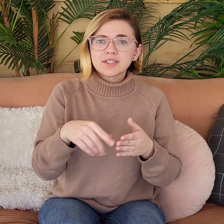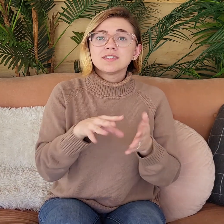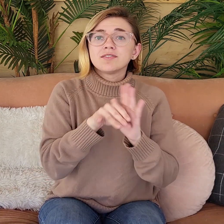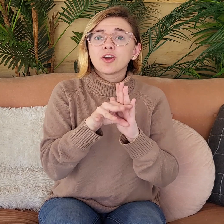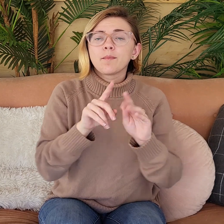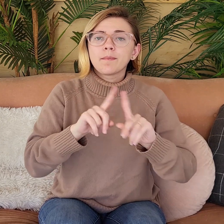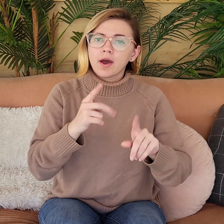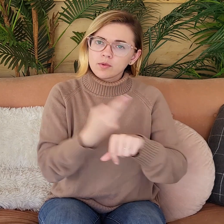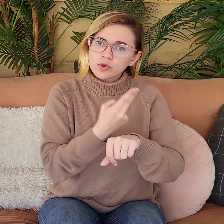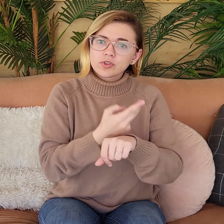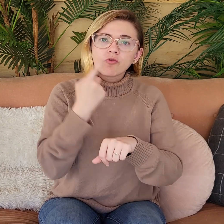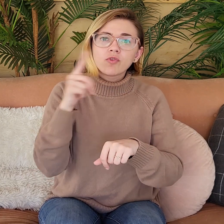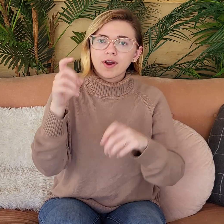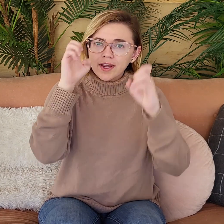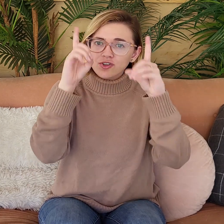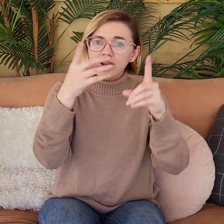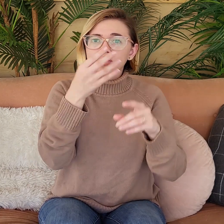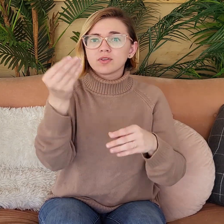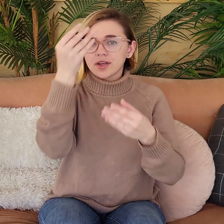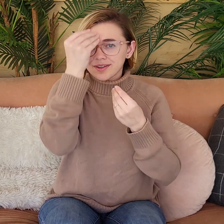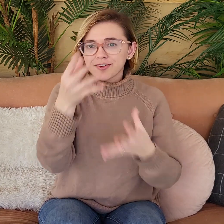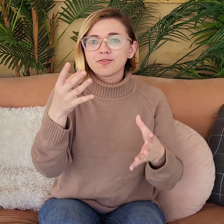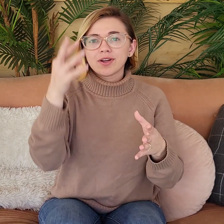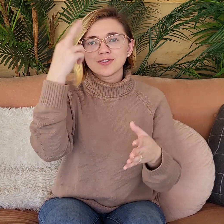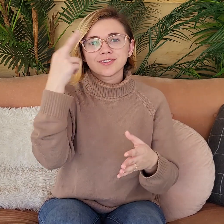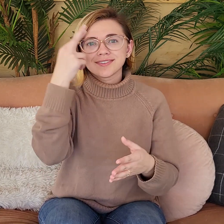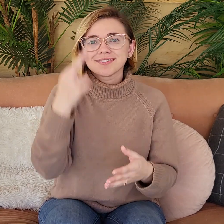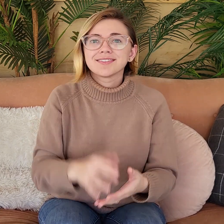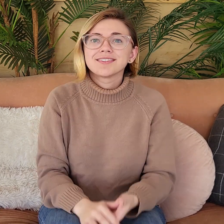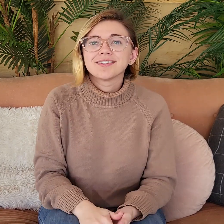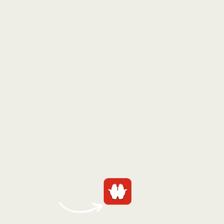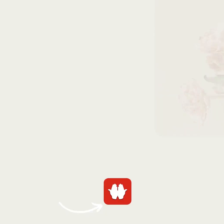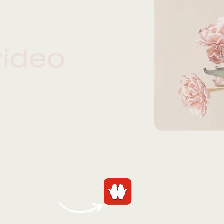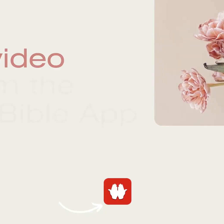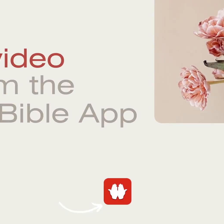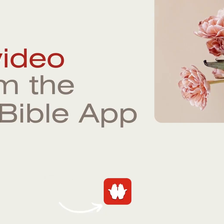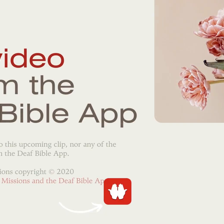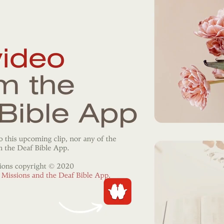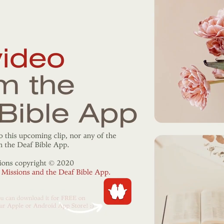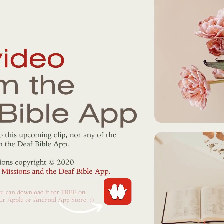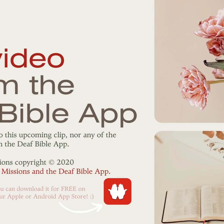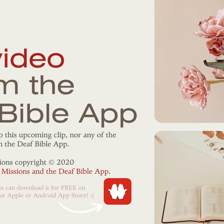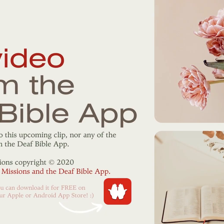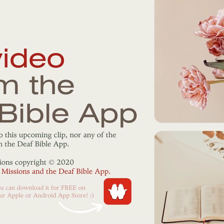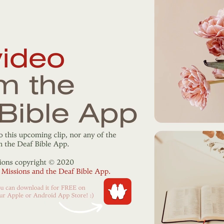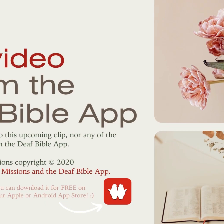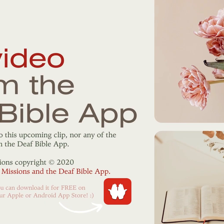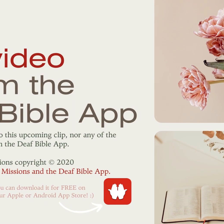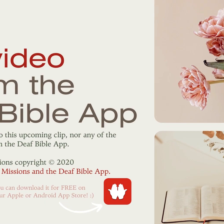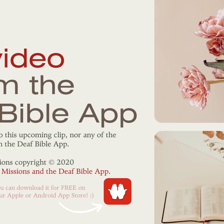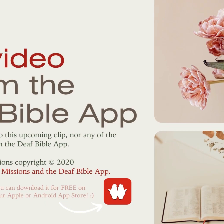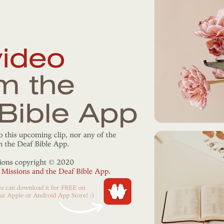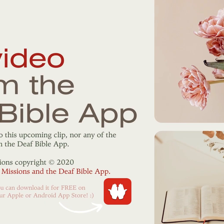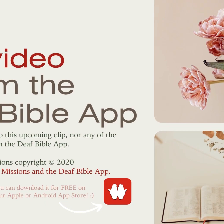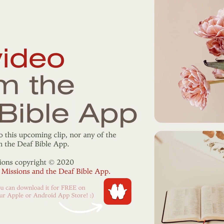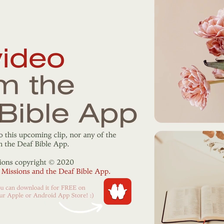I do not own the rights for this video, but I'm using it for educational and informational purposes. Here's the disclaimer.